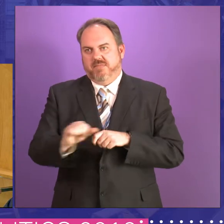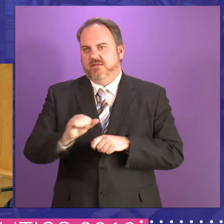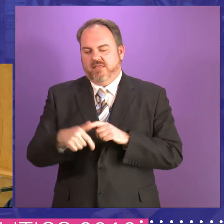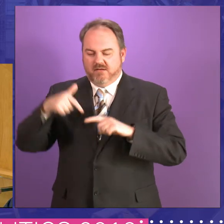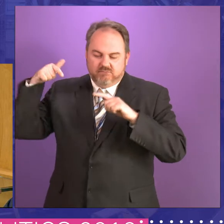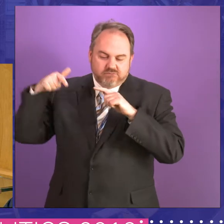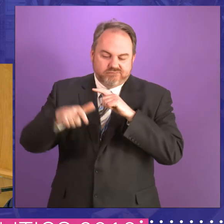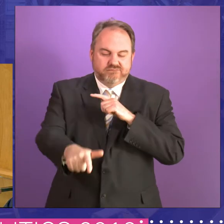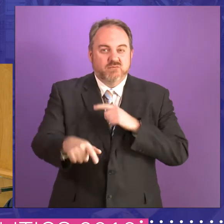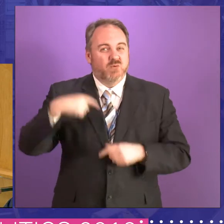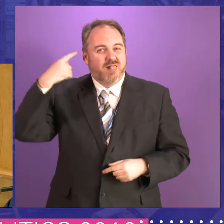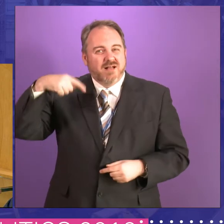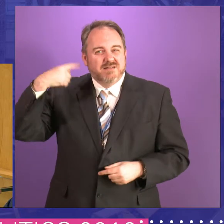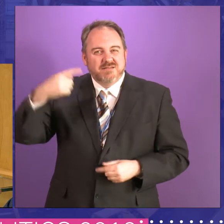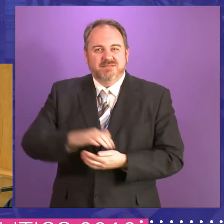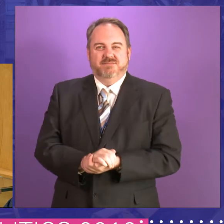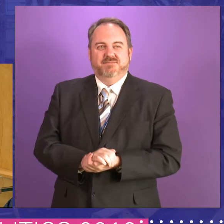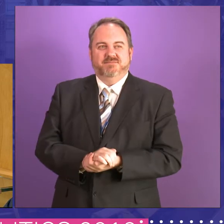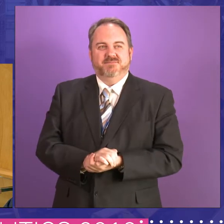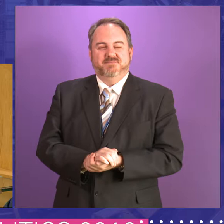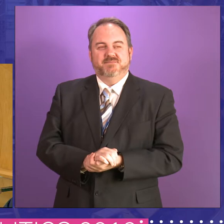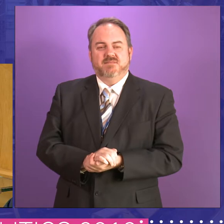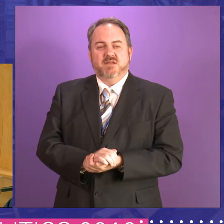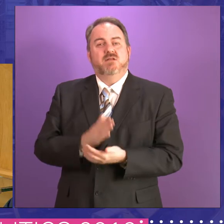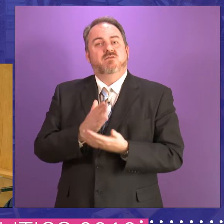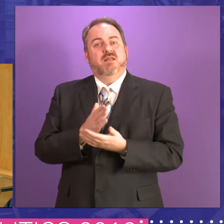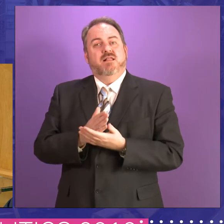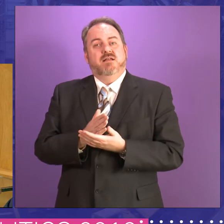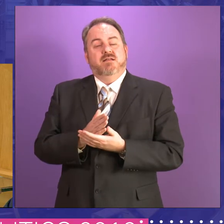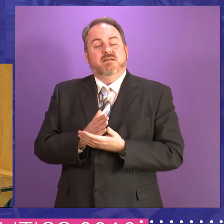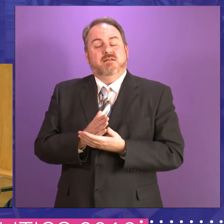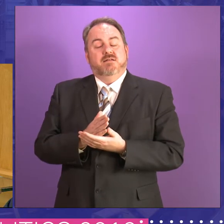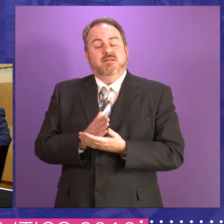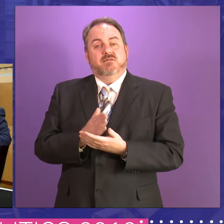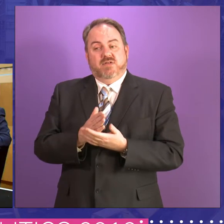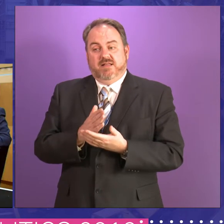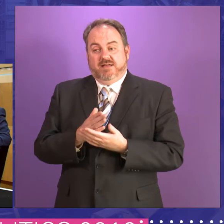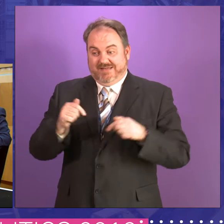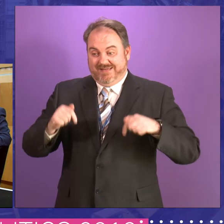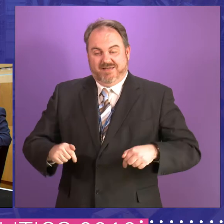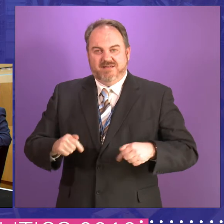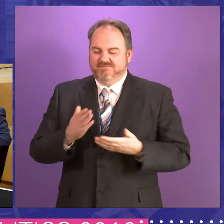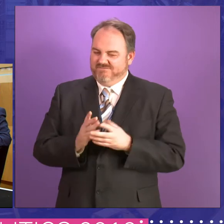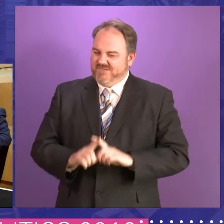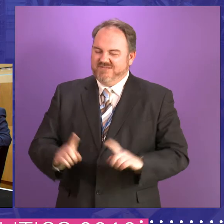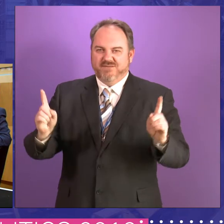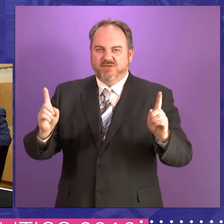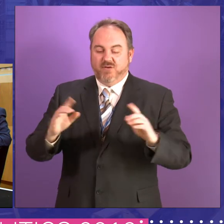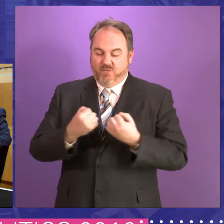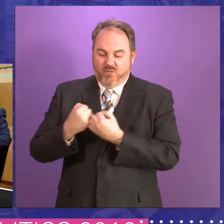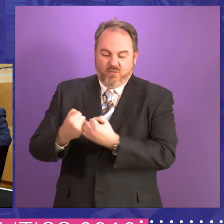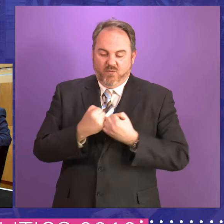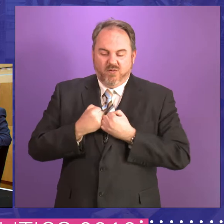In terms of comparisons with other parliaments, the biggest difference between the two is that here, everything you do,